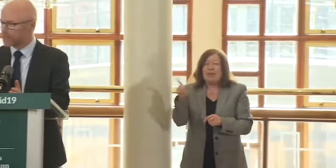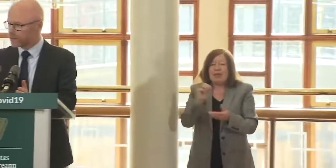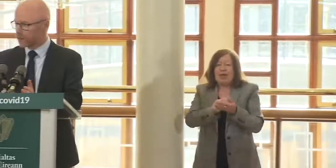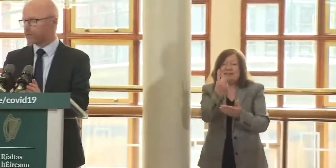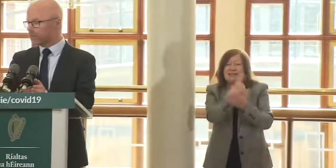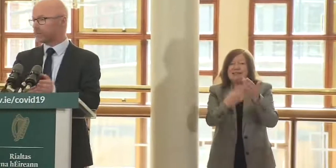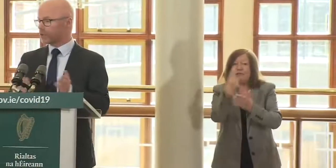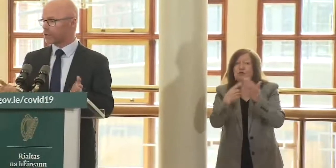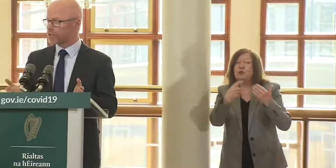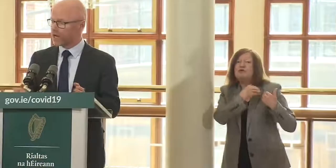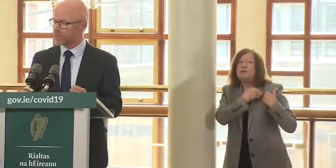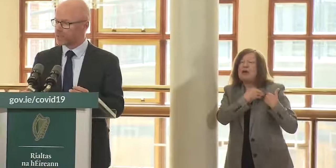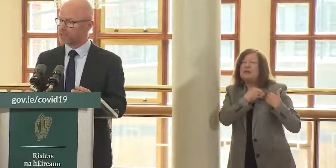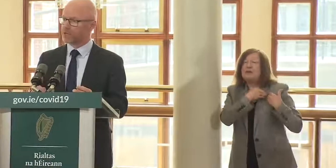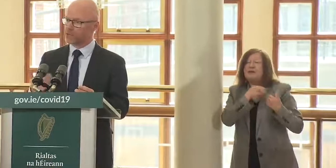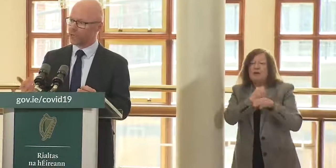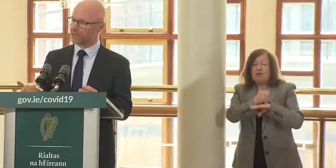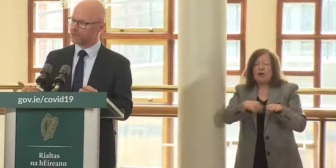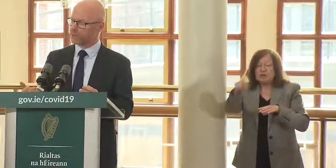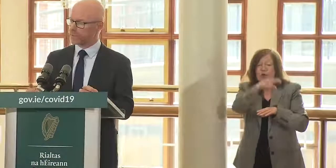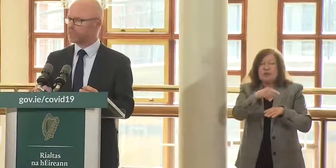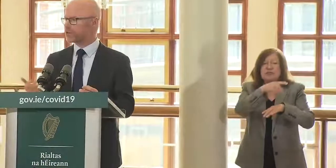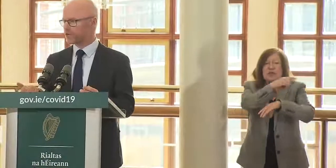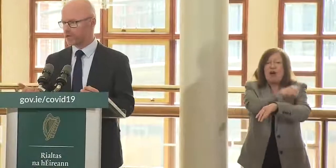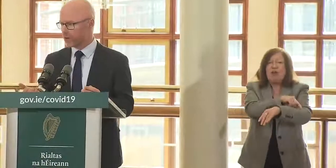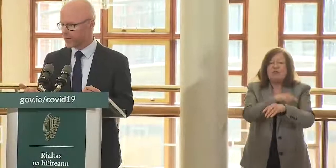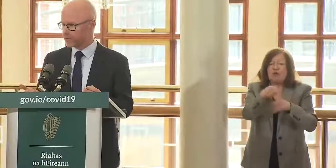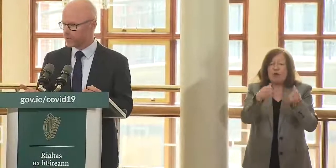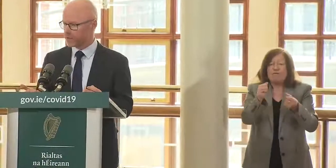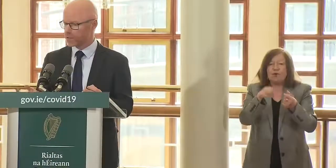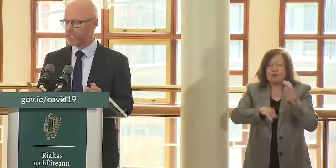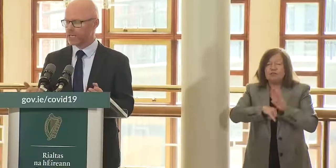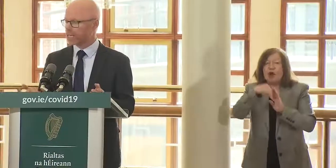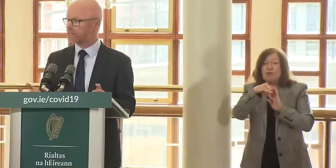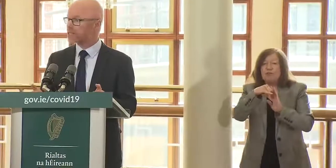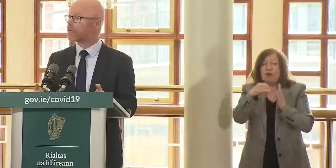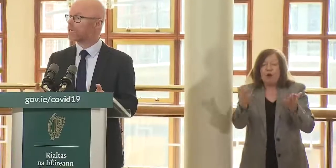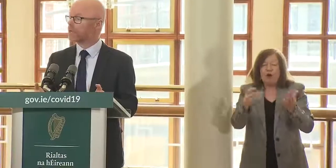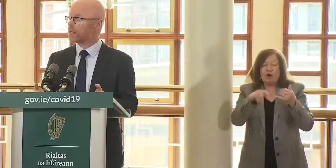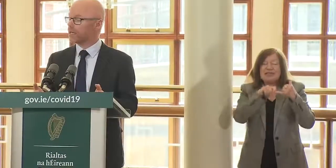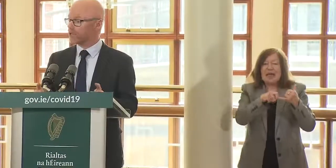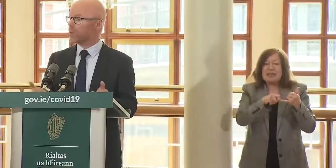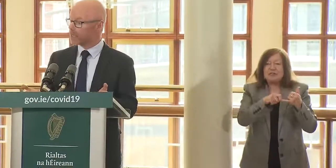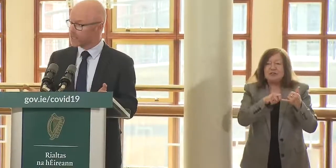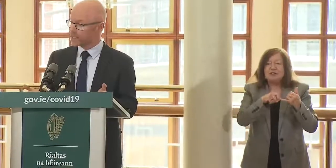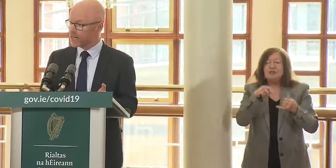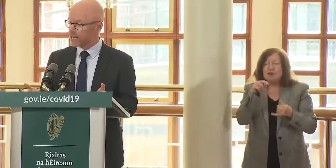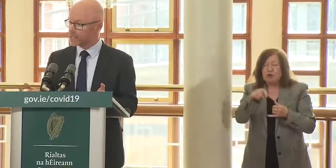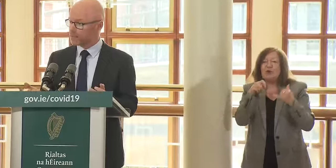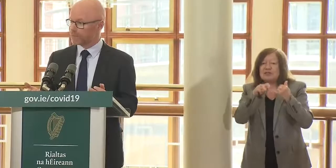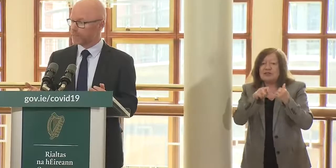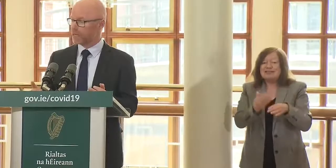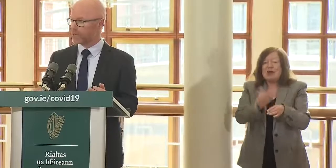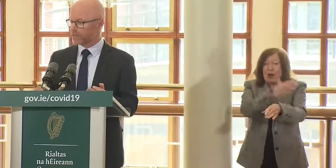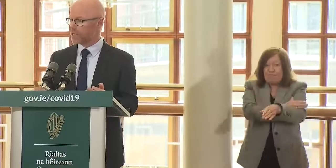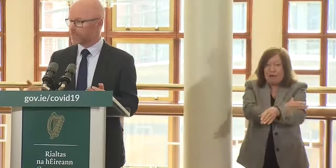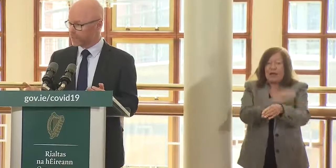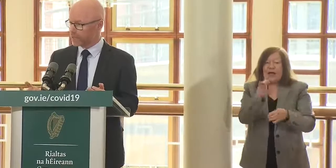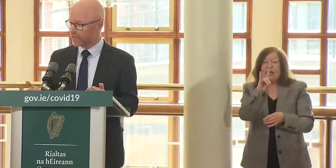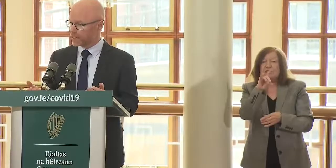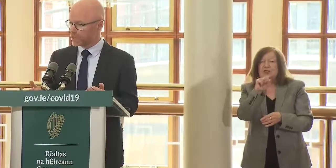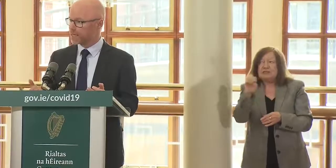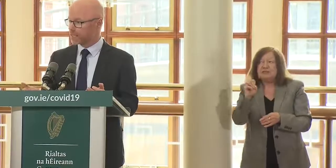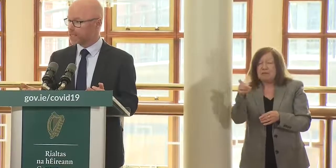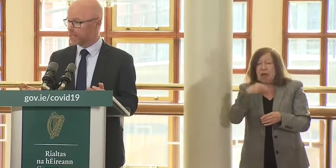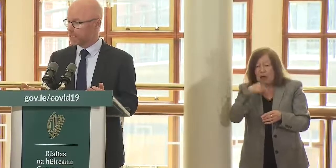responsibility so across the hospitals if you're going in for a procedure if you're going in for a test you are tested ahead of time in the hsc